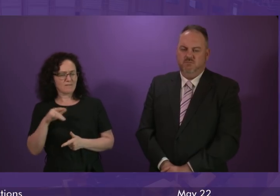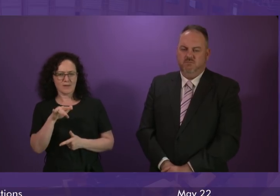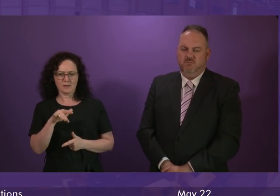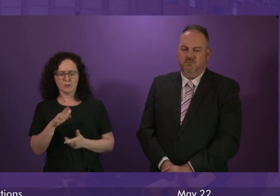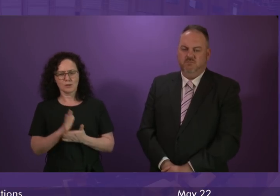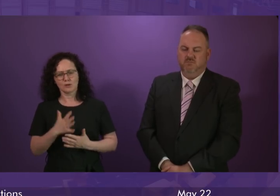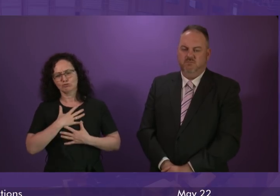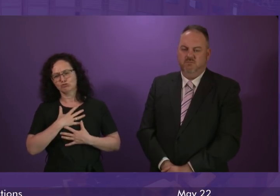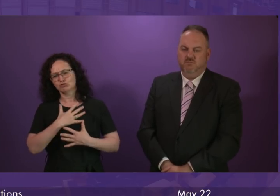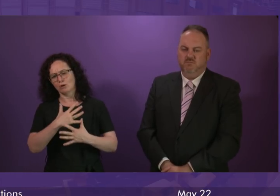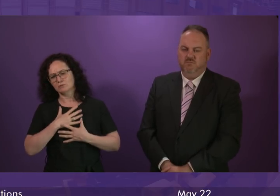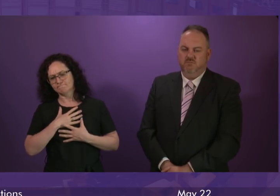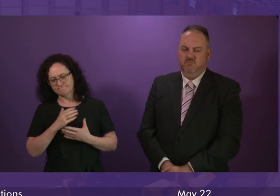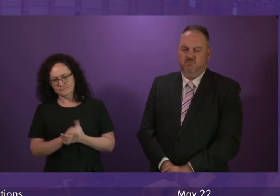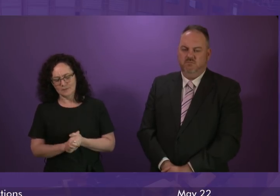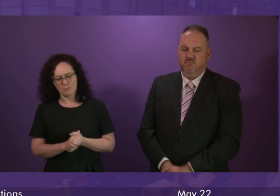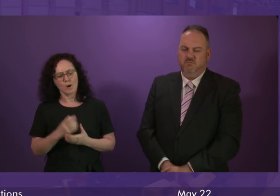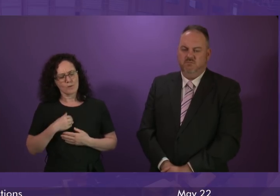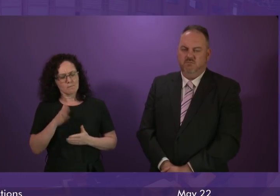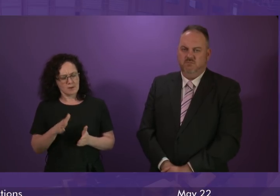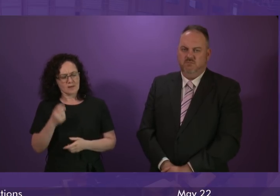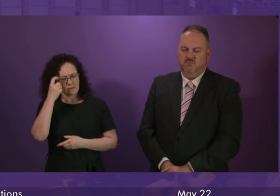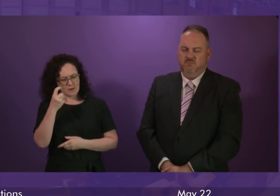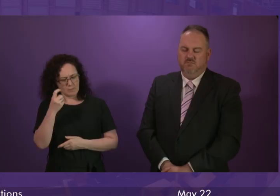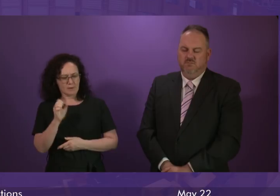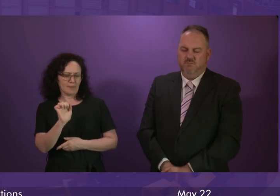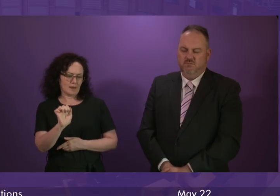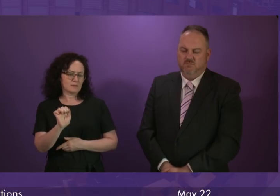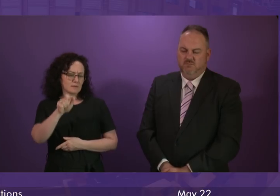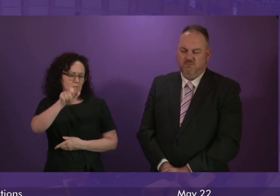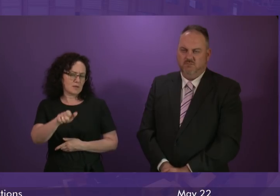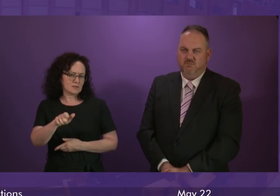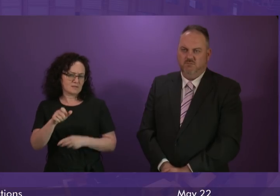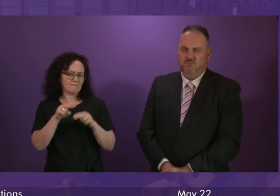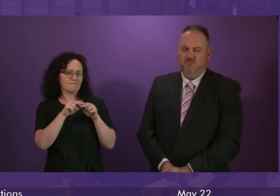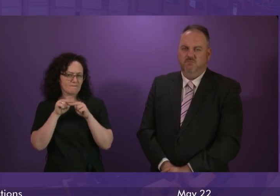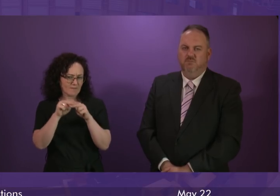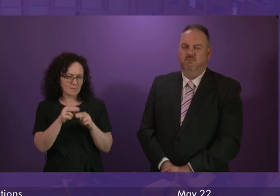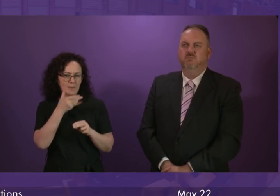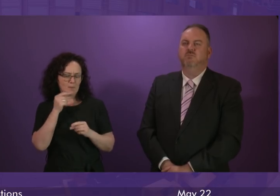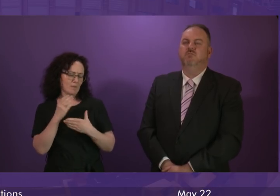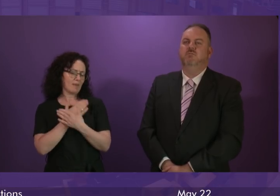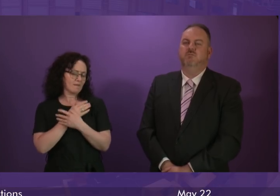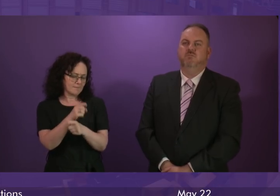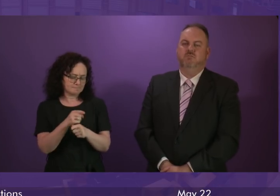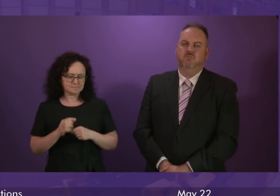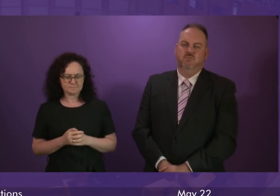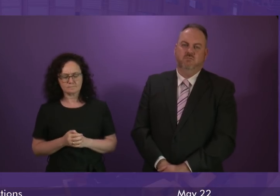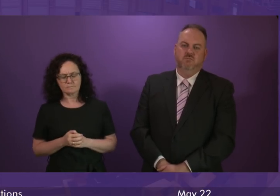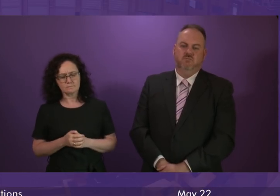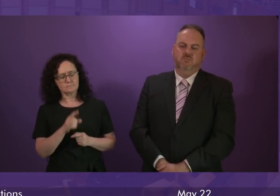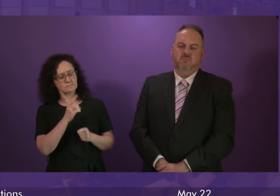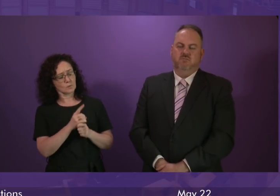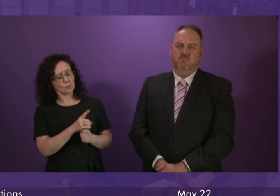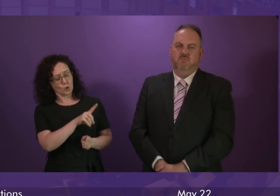our thoughts are with the women's loved ones. In terms of the wider question that Alison Johnson has raised, of course, we have